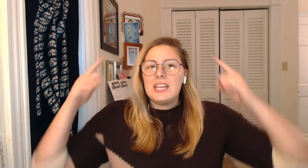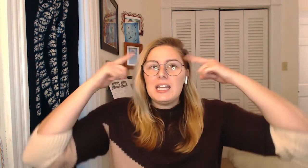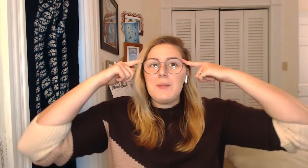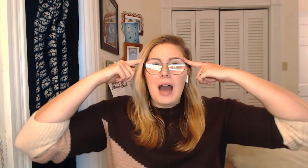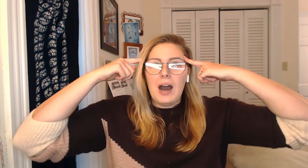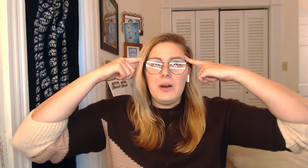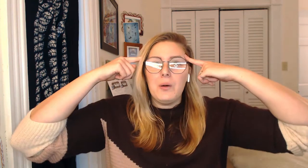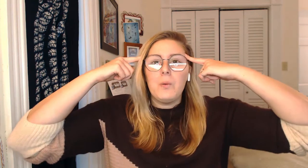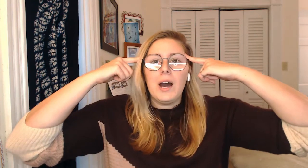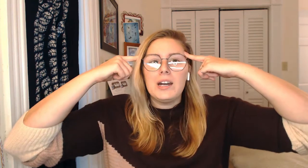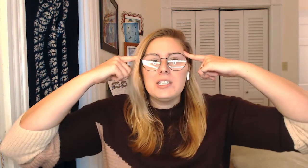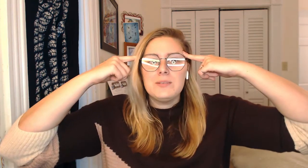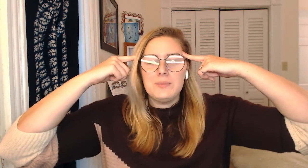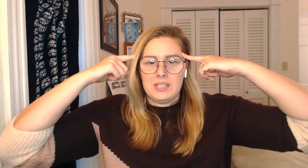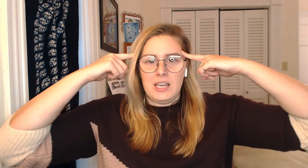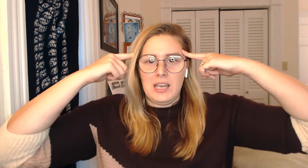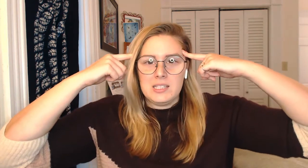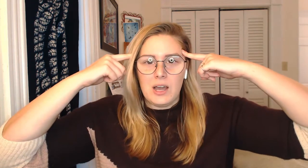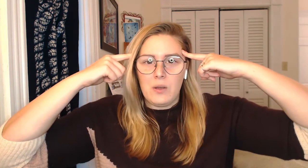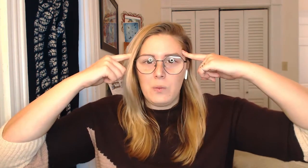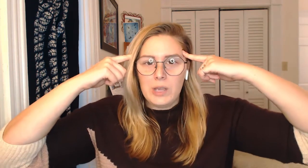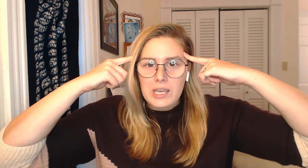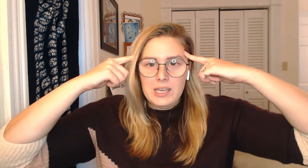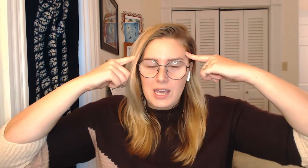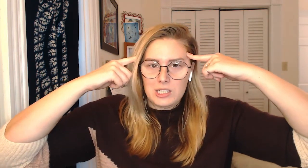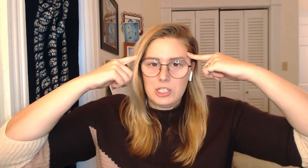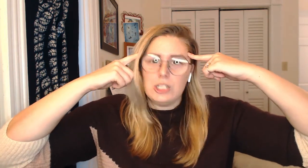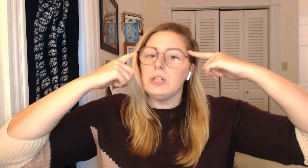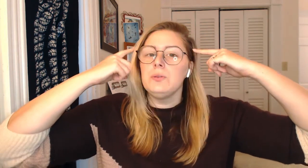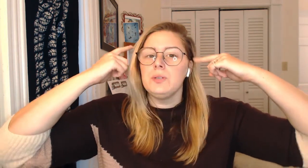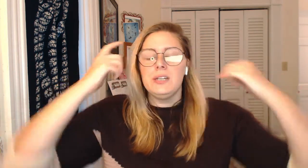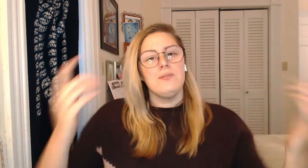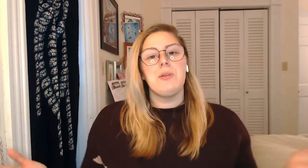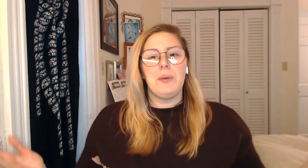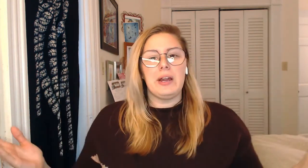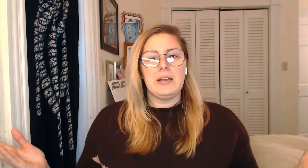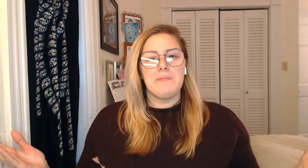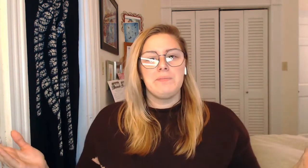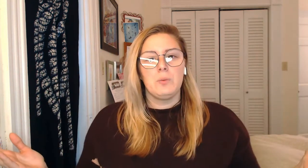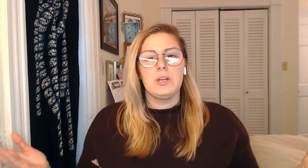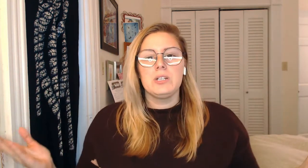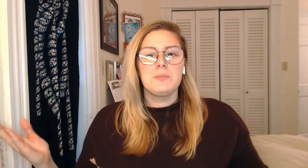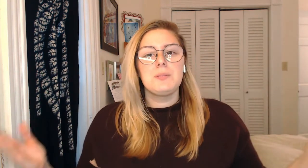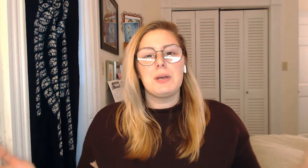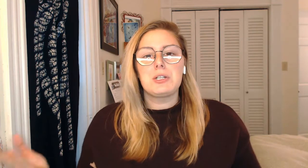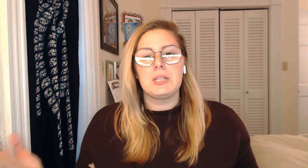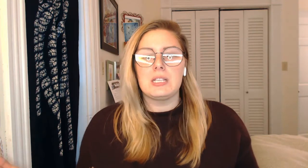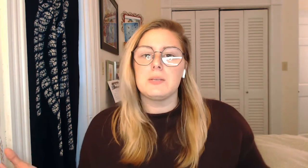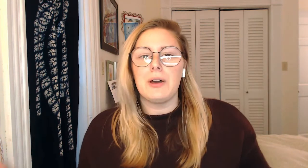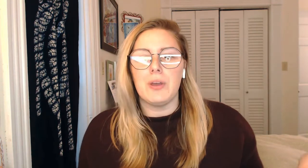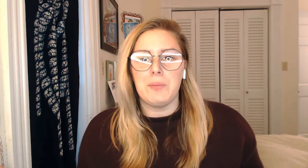about what are some things that we get to do in February? What are some special things about February?